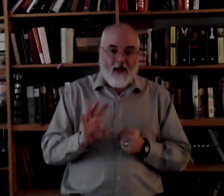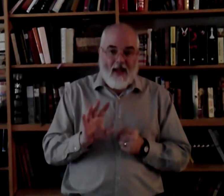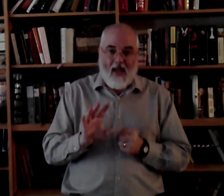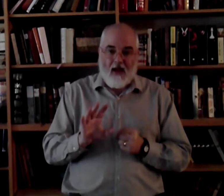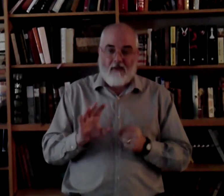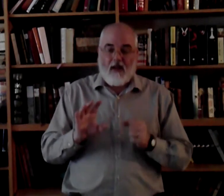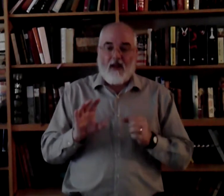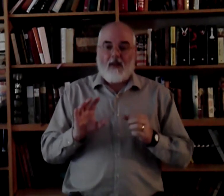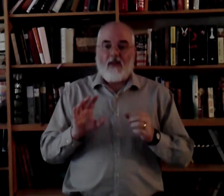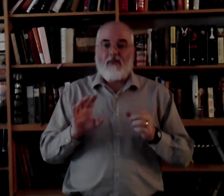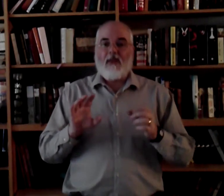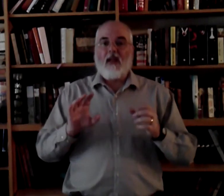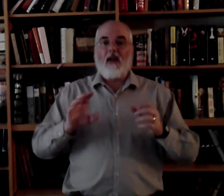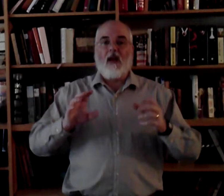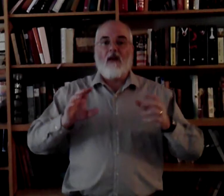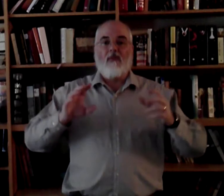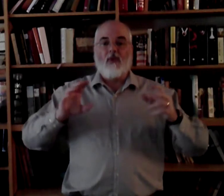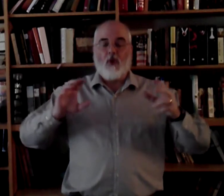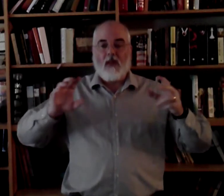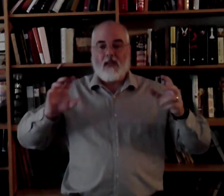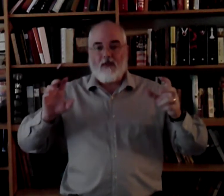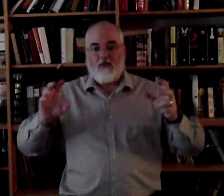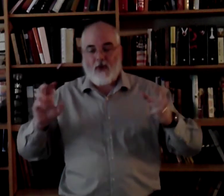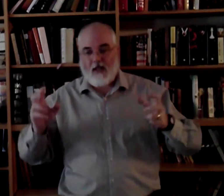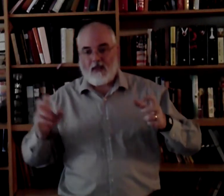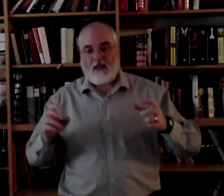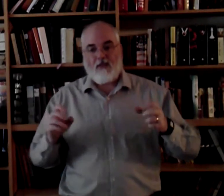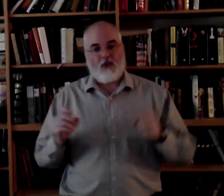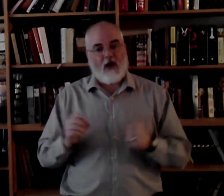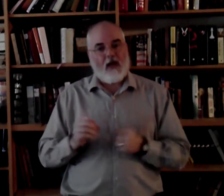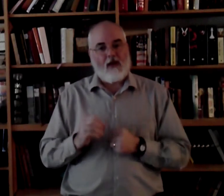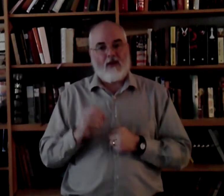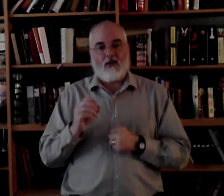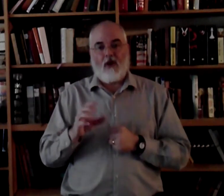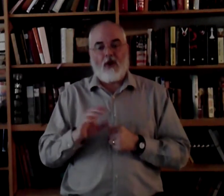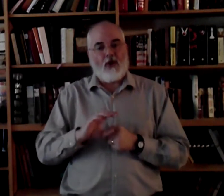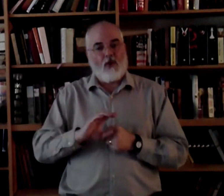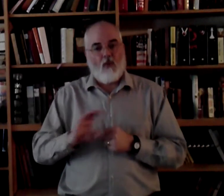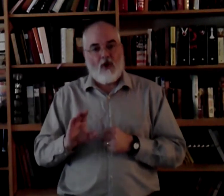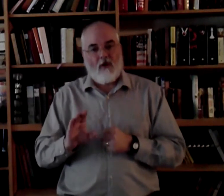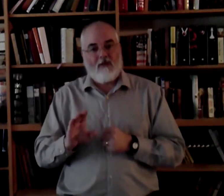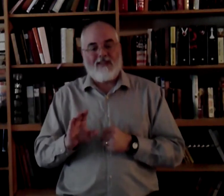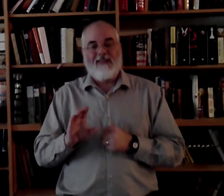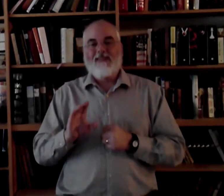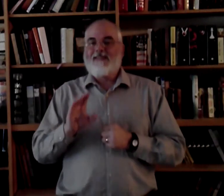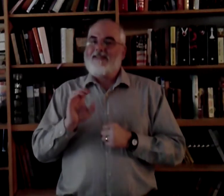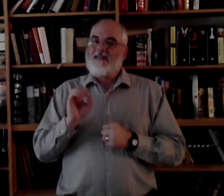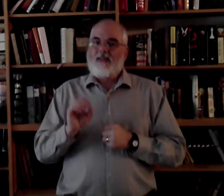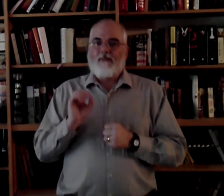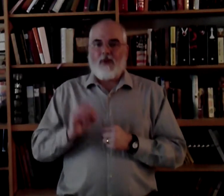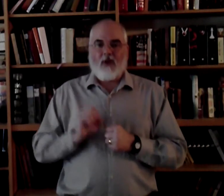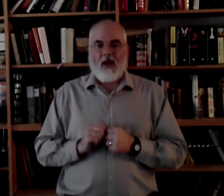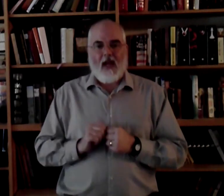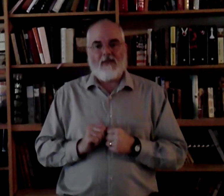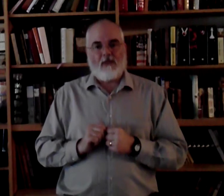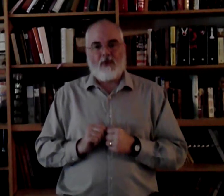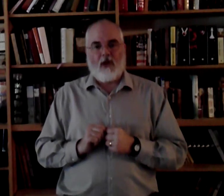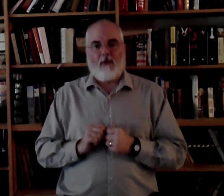have the feeling of doing this in phrases. If you try to get to the song and you do words, you're going to have some trouble.